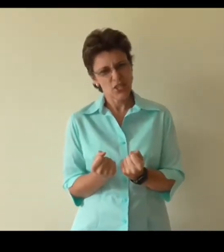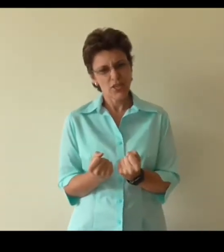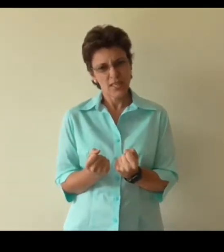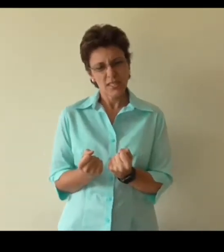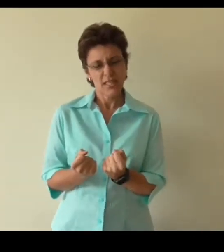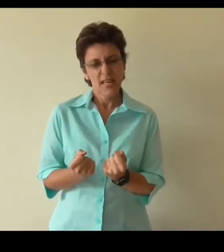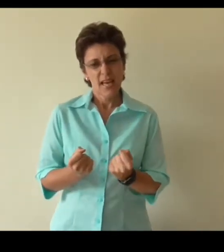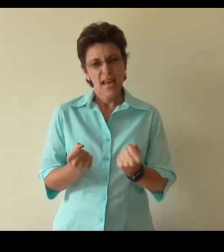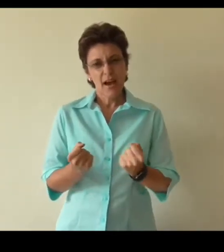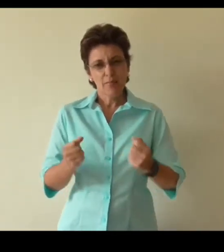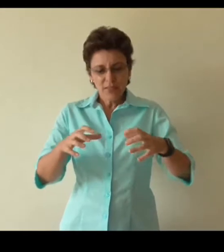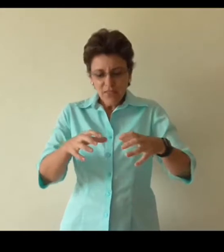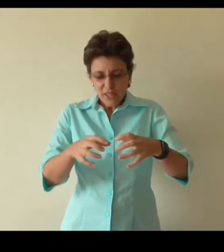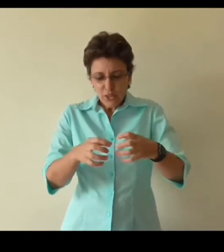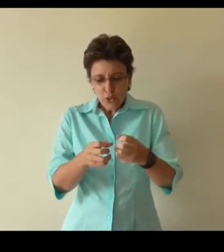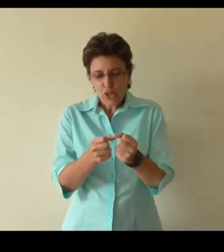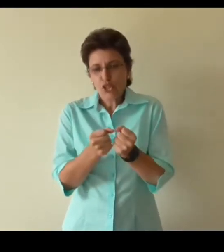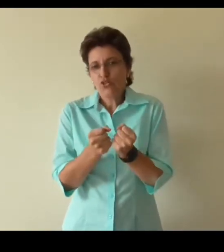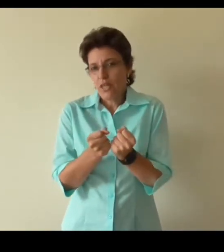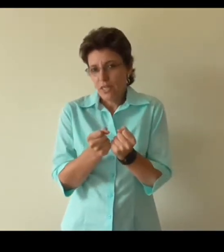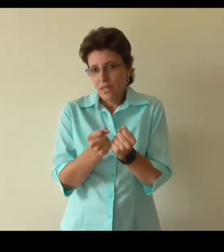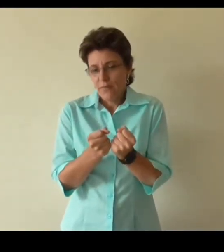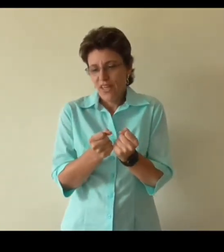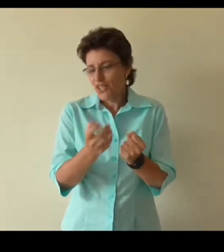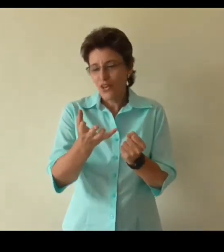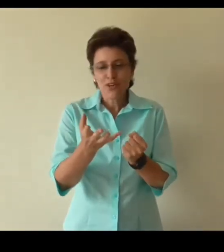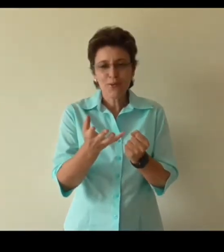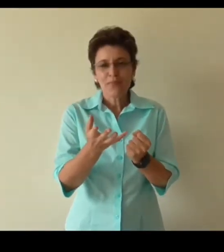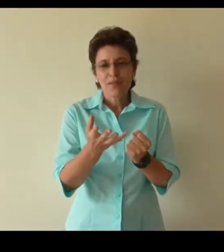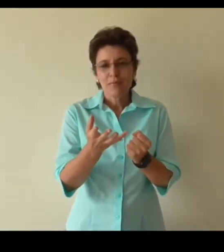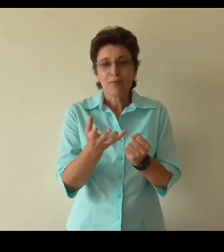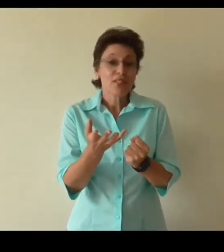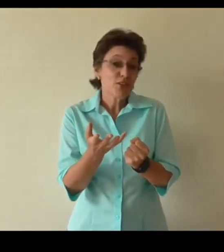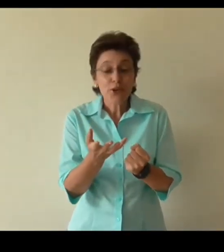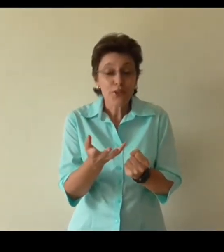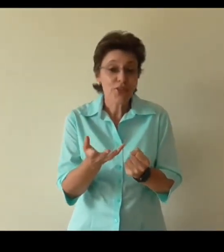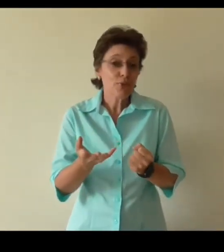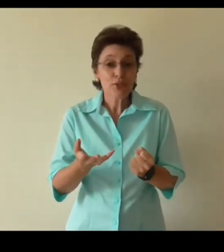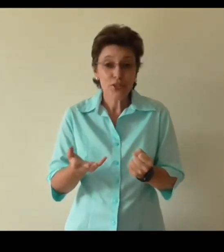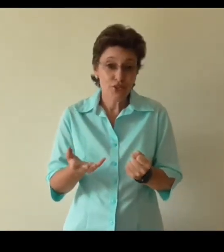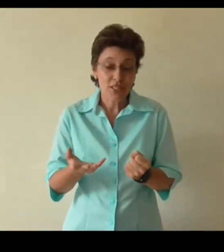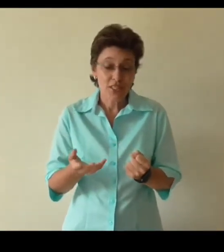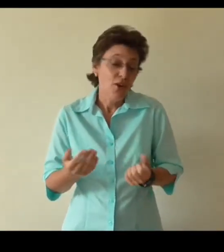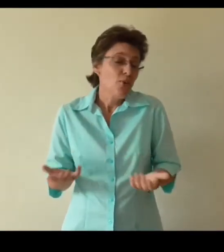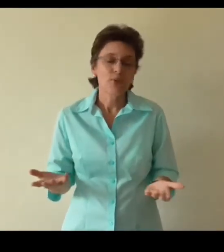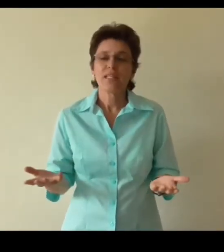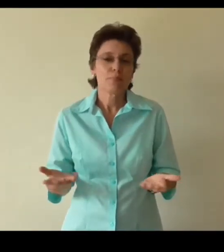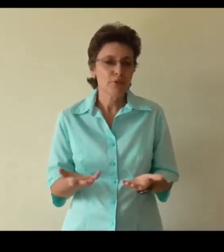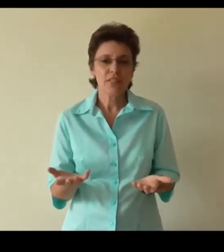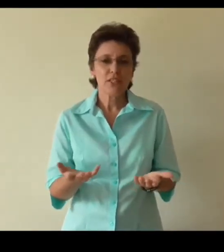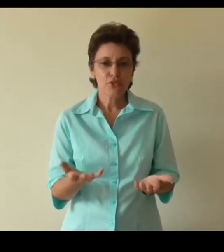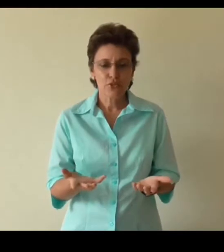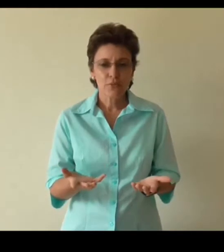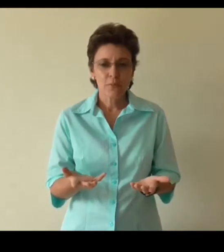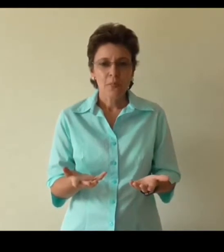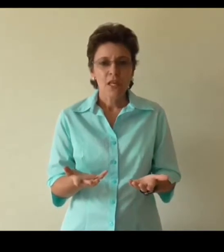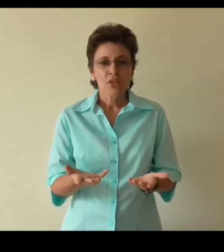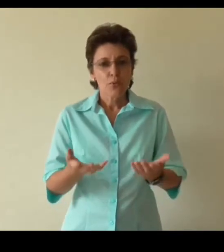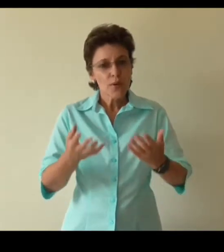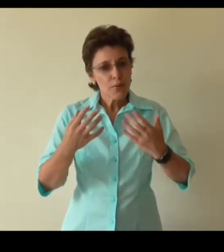stressed our blood vessels constrict. As you know people say you can't think when you're stressed. Well that's perfectly true. So when